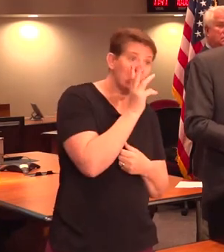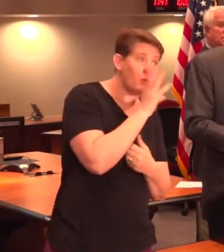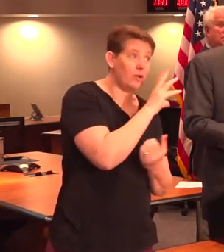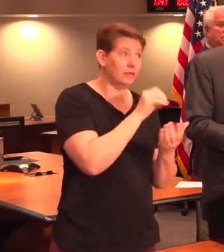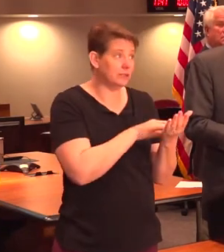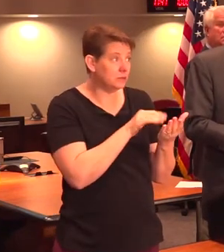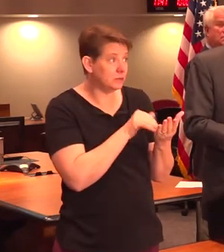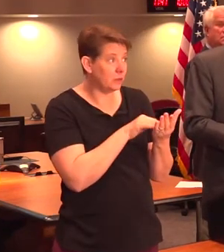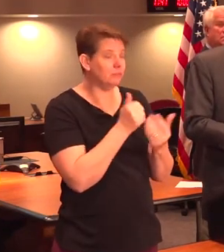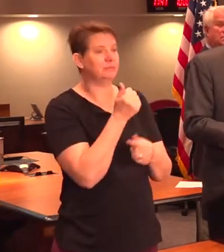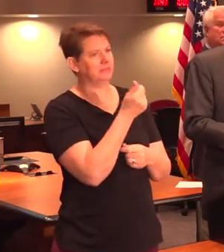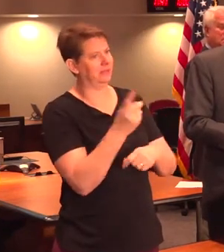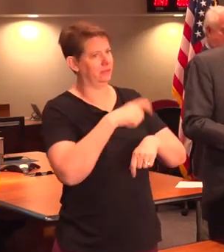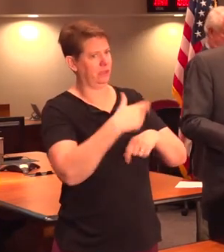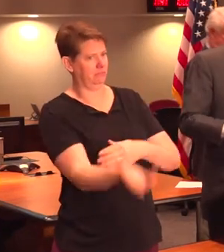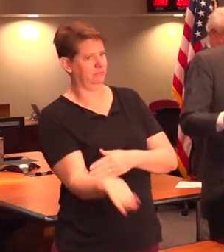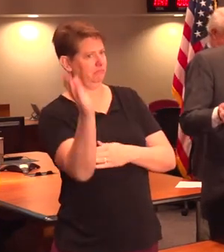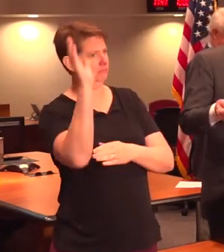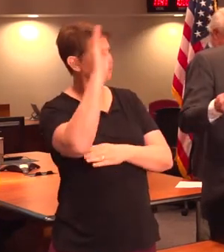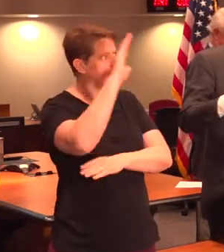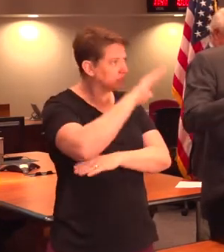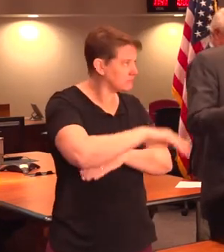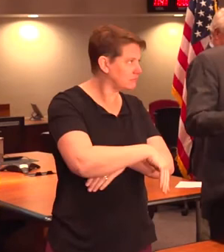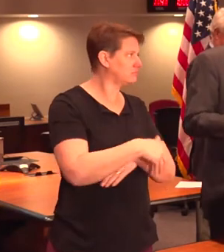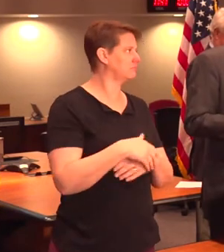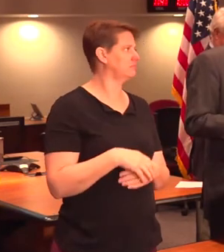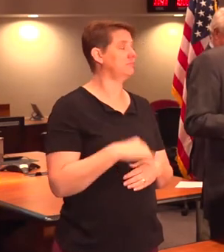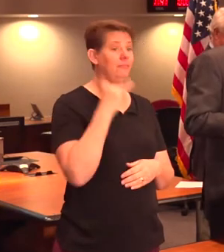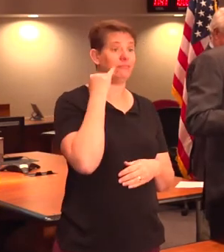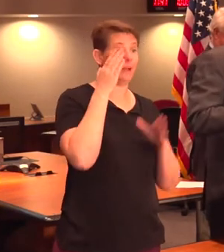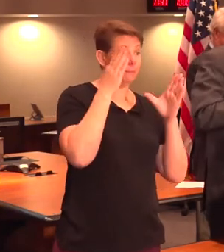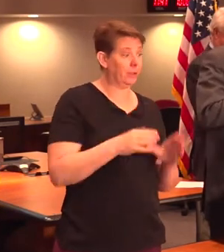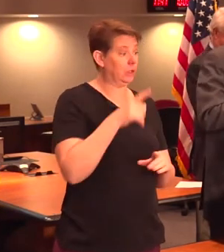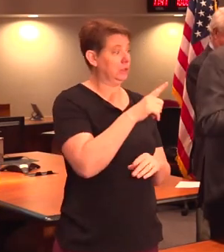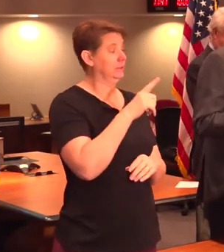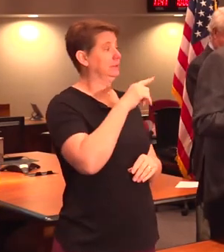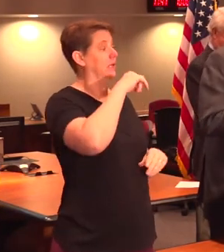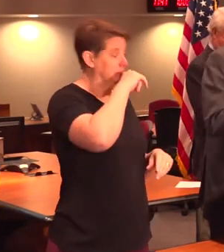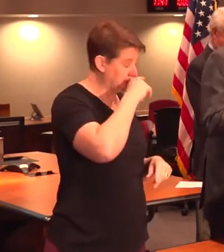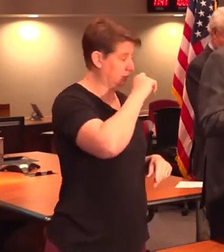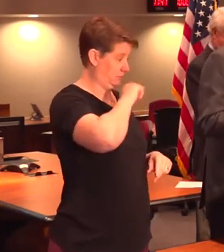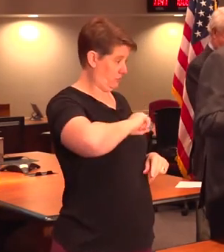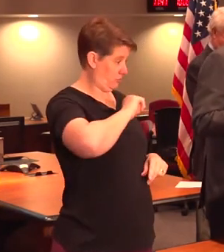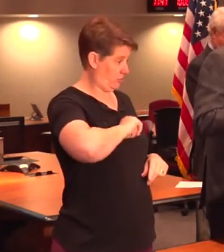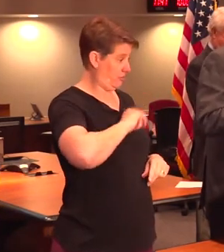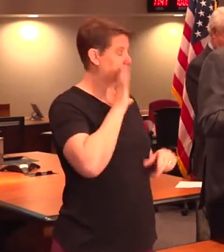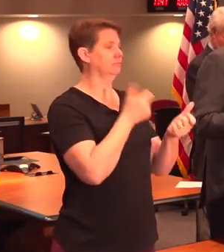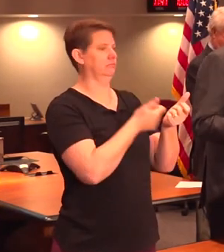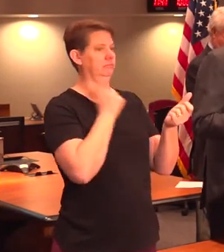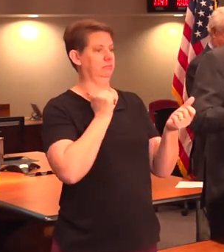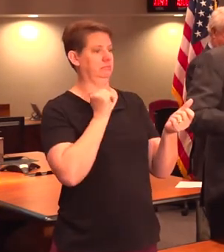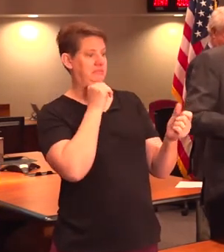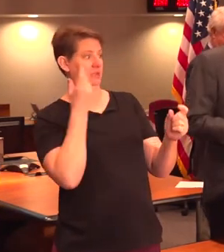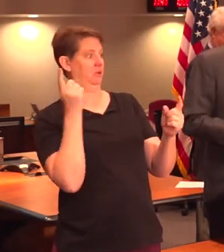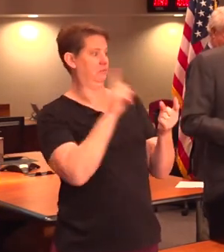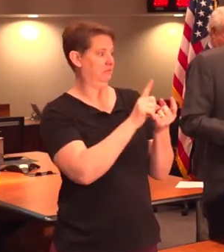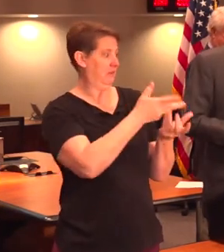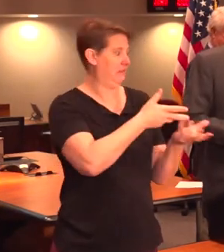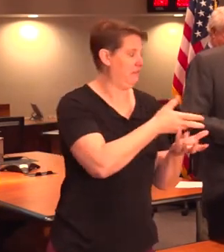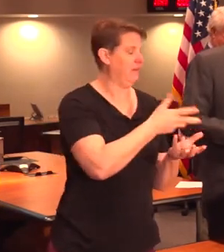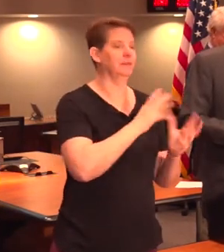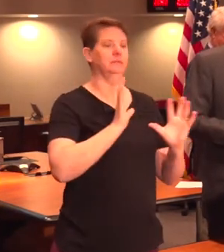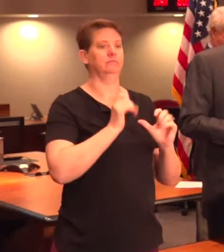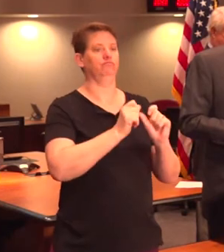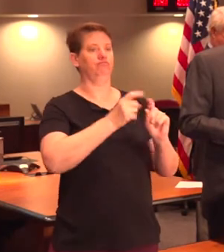water and soap several times a day. If someone is sneezing or coughing, get away. You don't want to get any of that